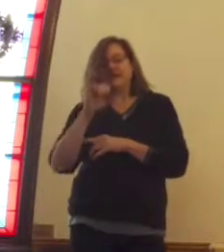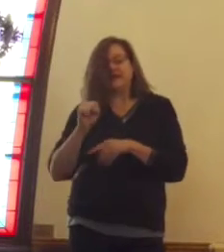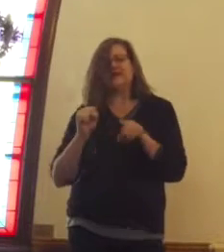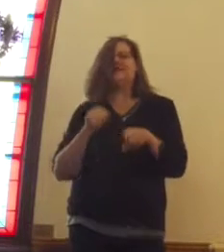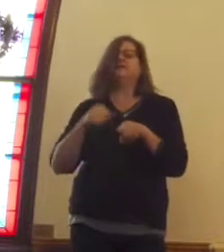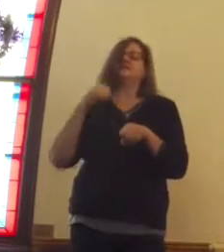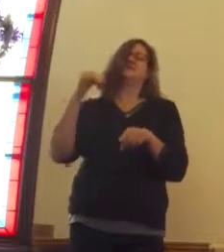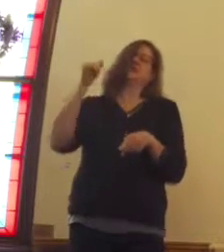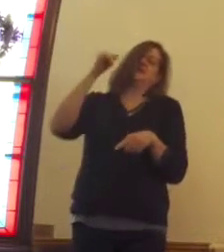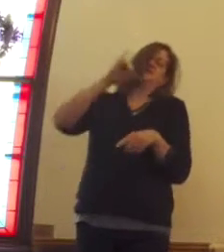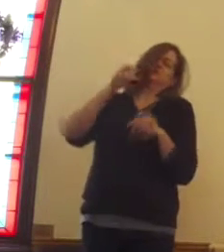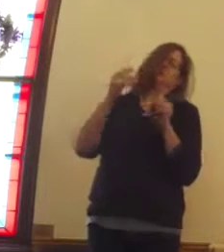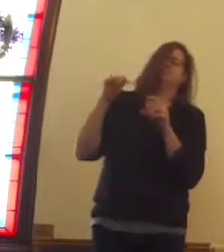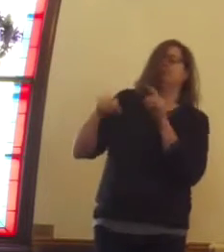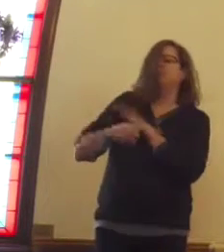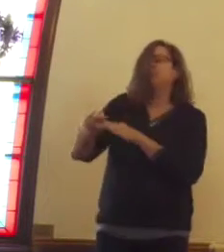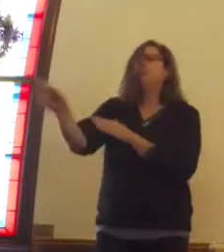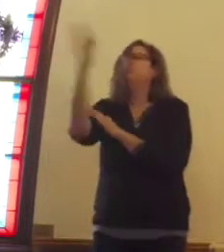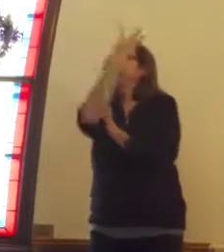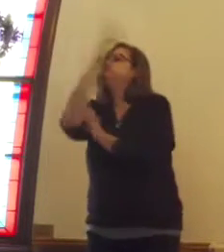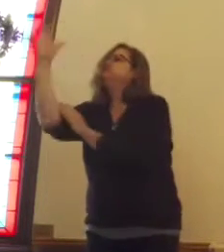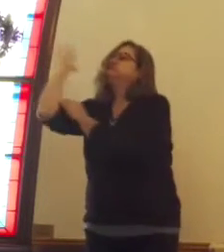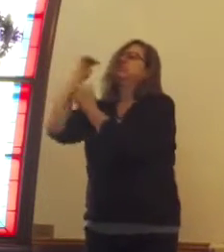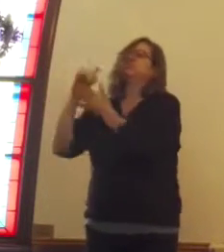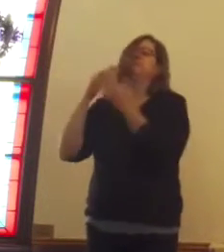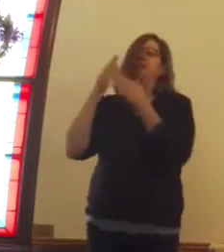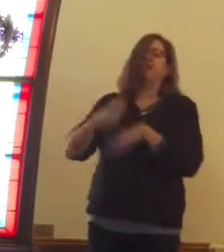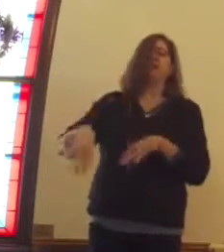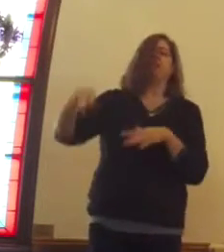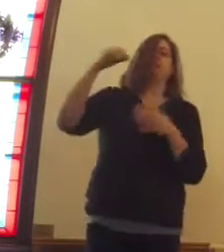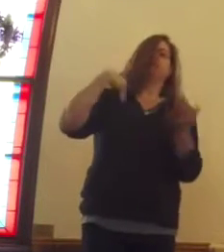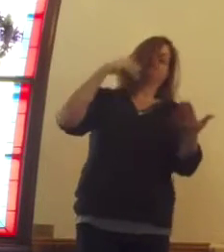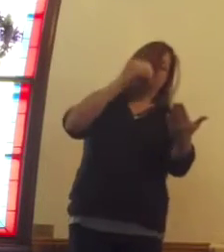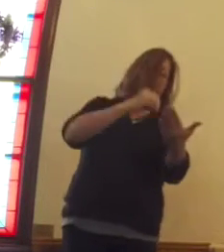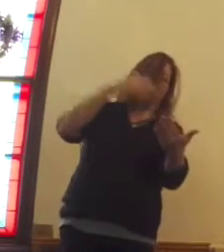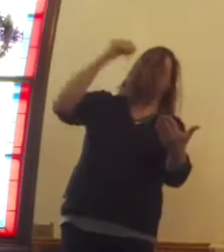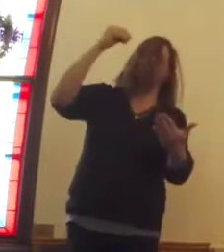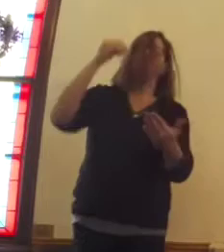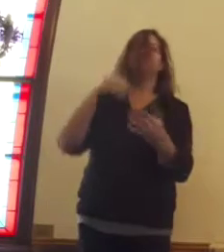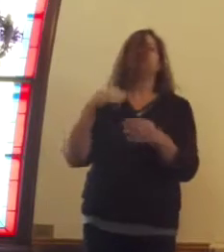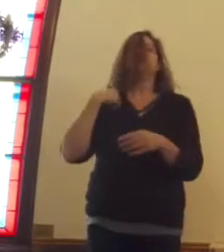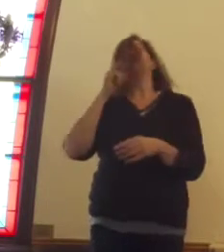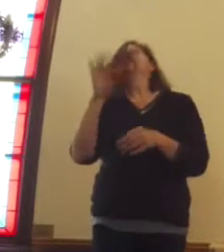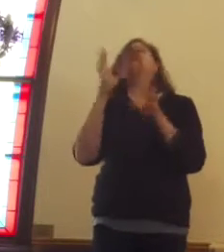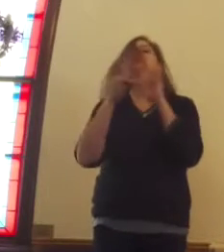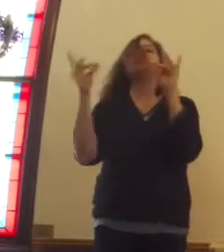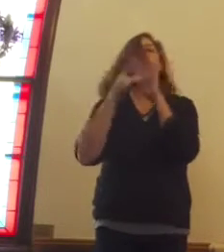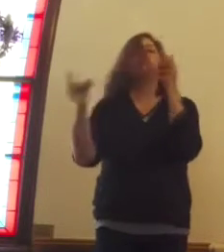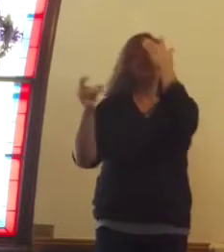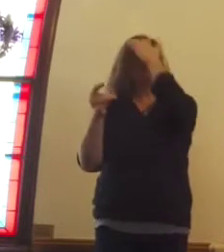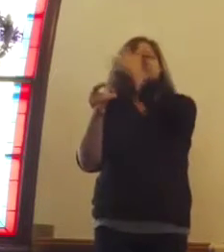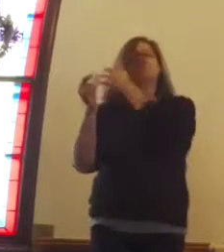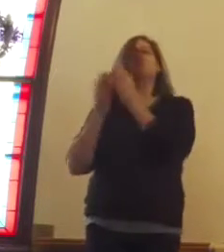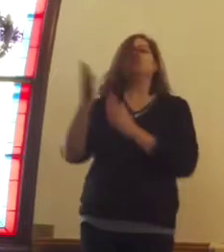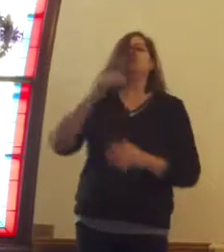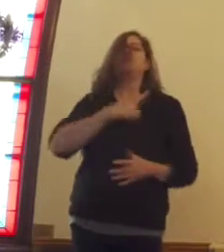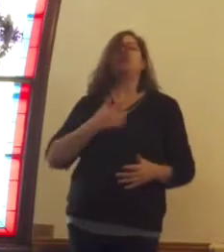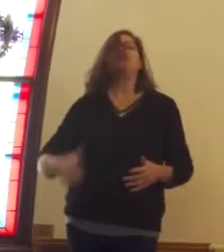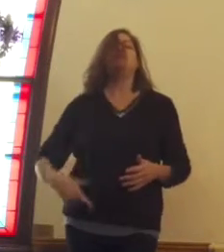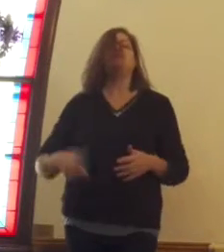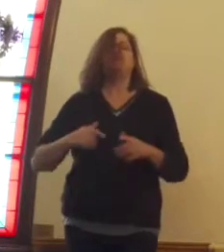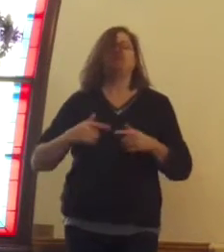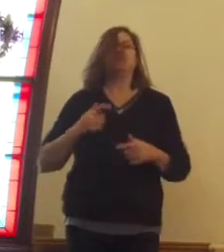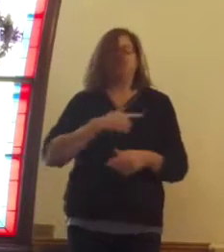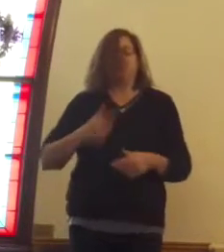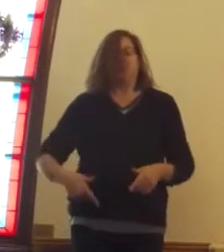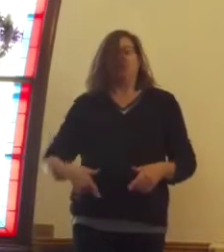in the wilderness after his baptism, when Satan tempts Jesus, and all the other stories through Jesus' life from birth all